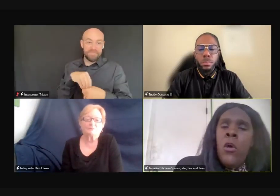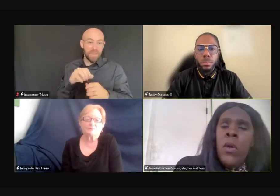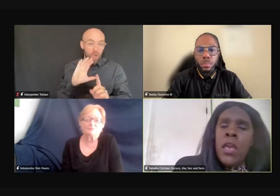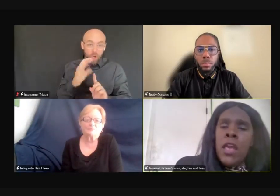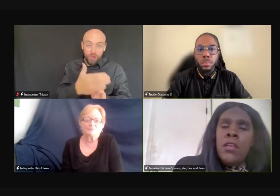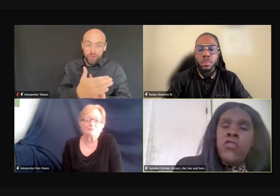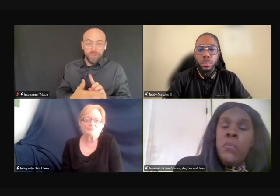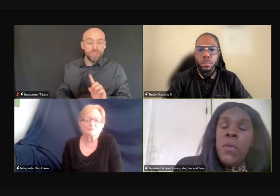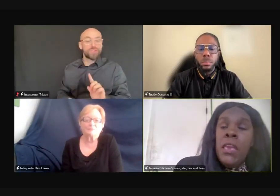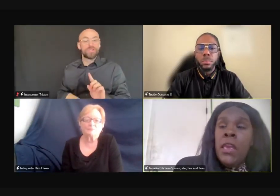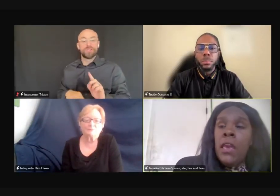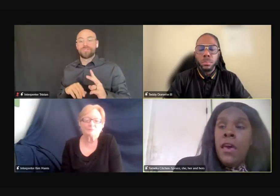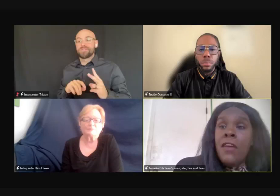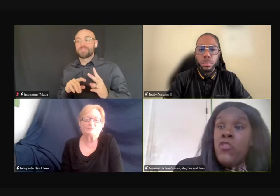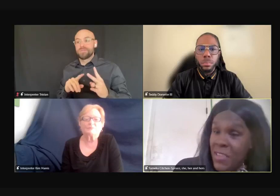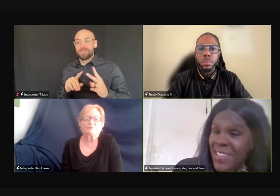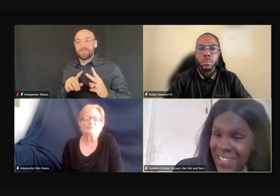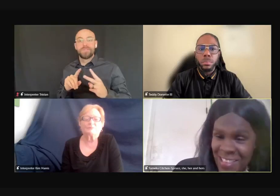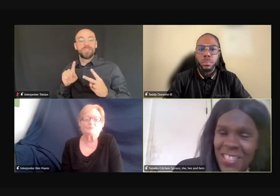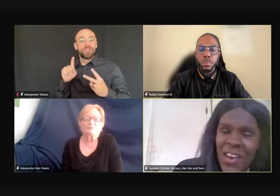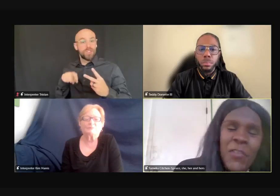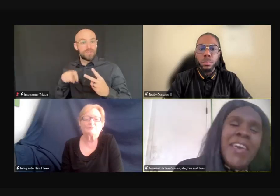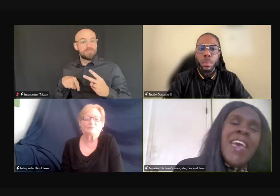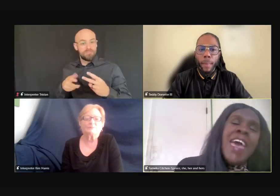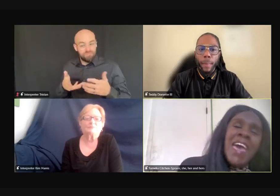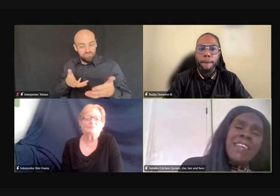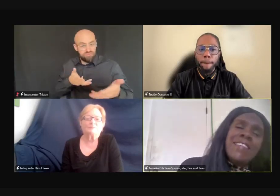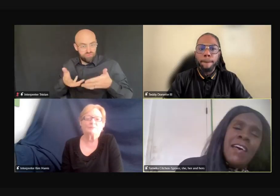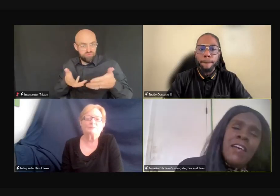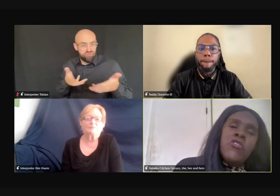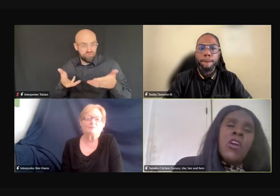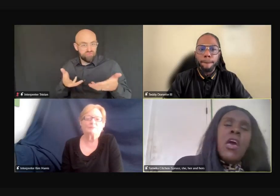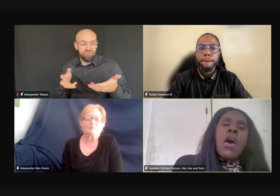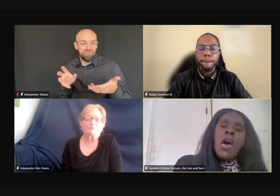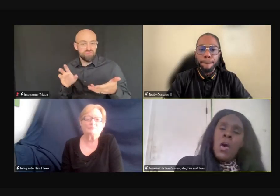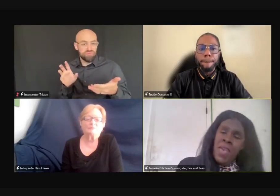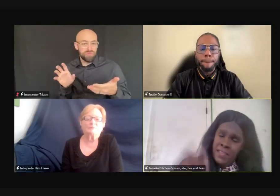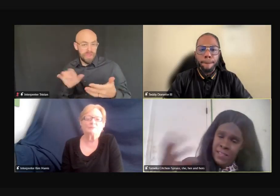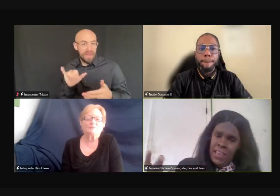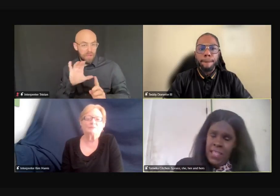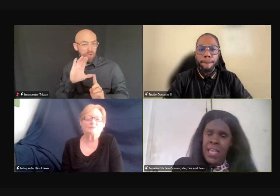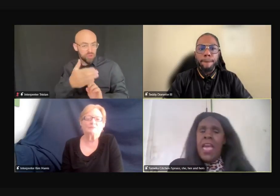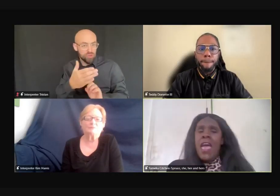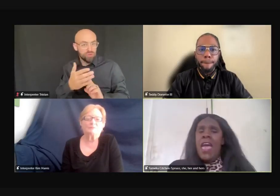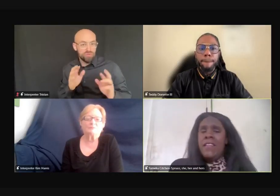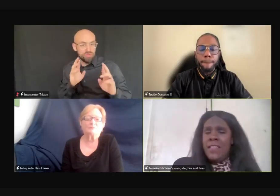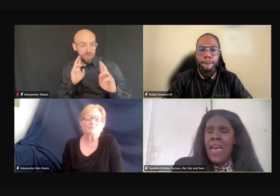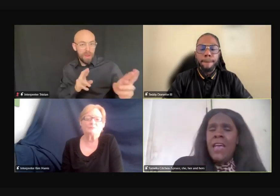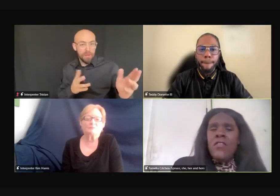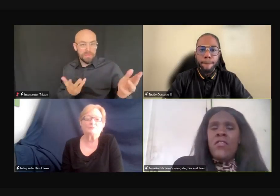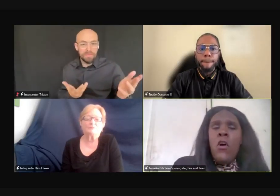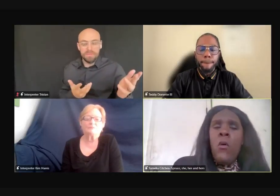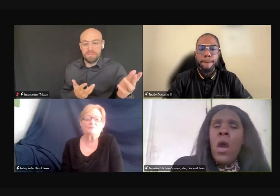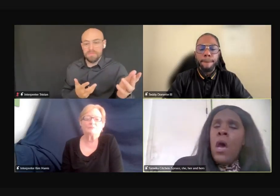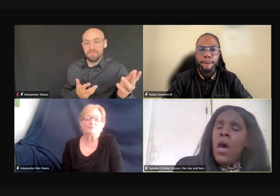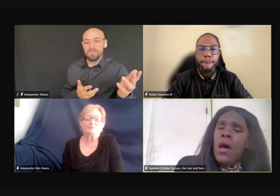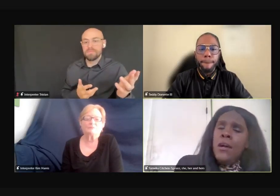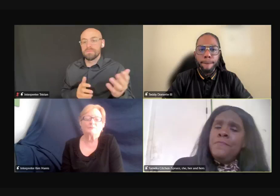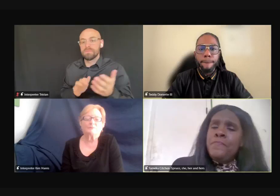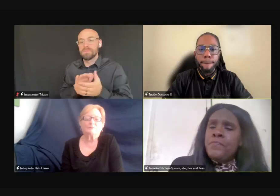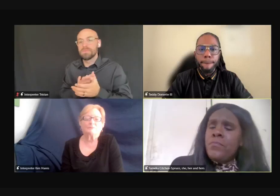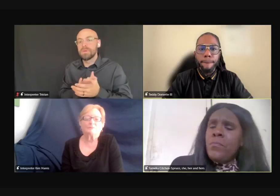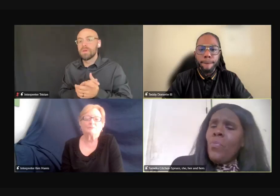you know, and it should be treated, you know, as such, as seen as that. So,